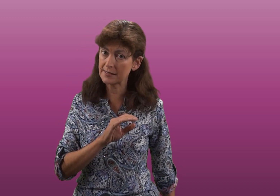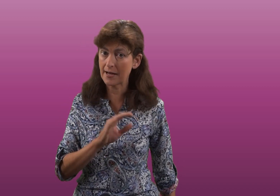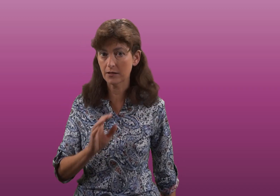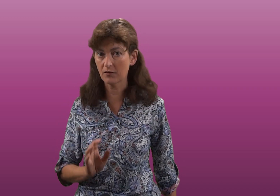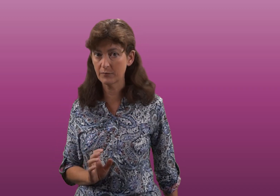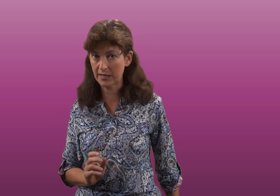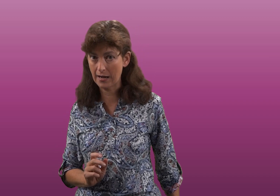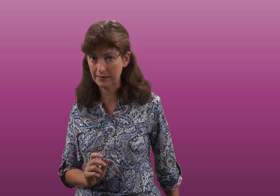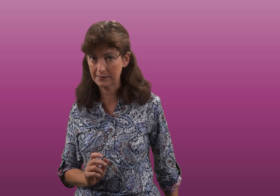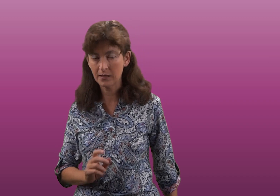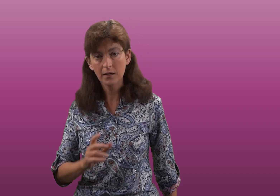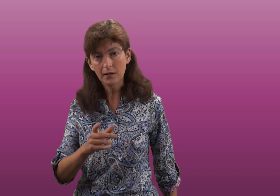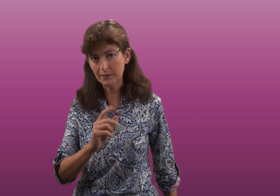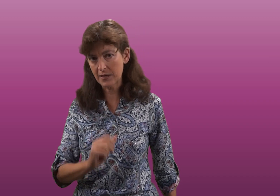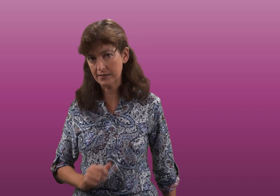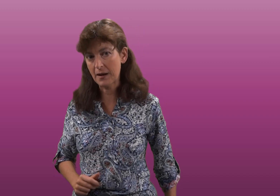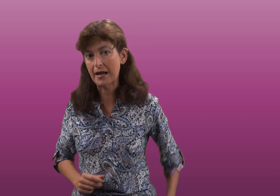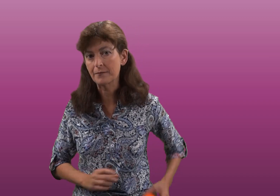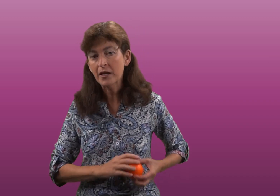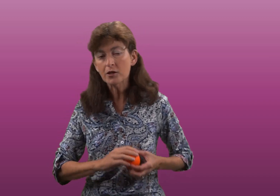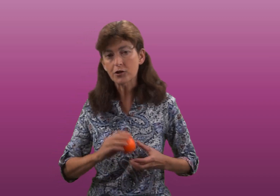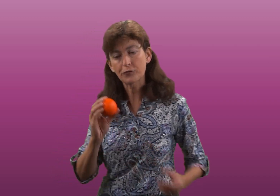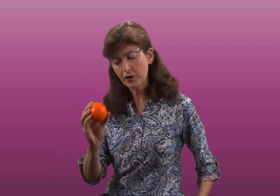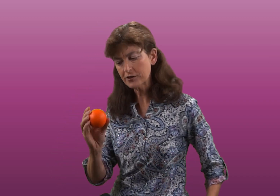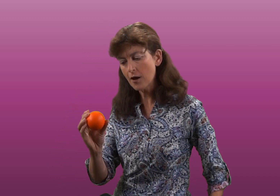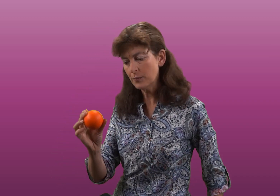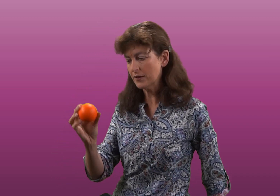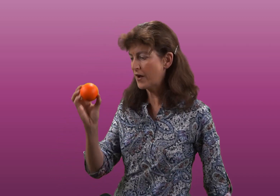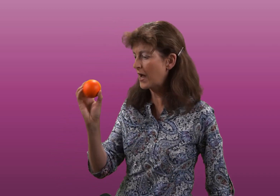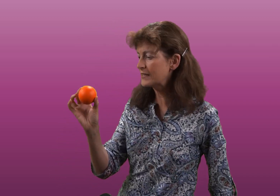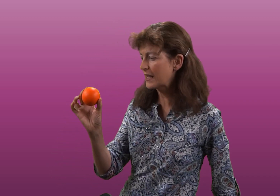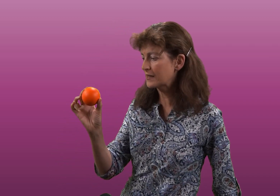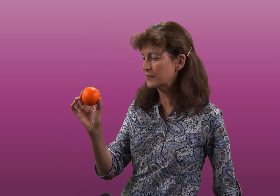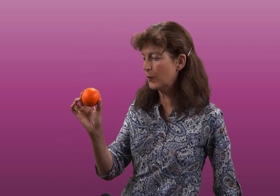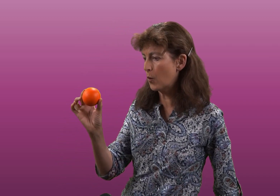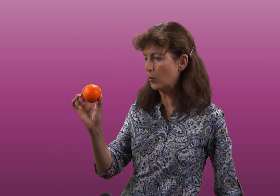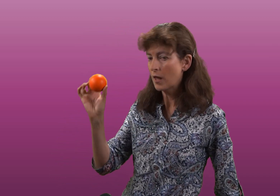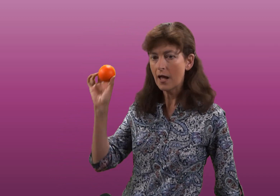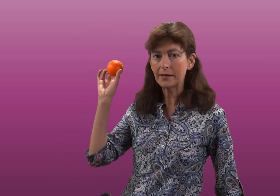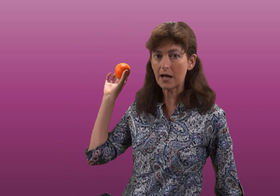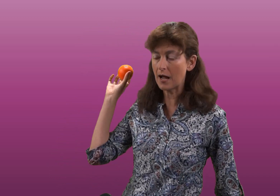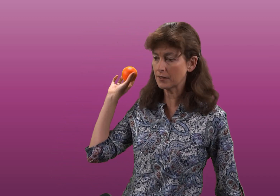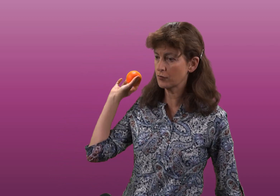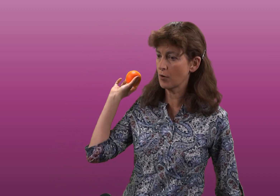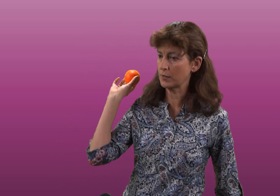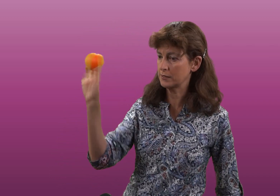a lot of mechanics. Let me explain. So for example, if I take this ball, and I throw it,